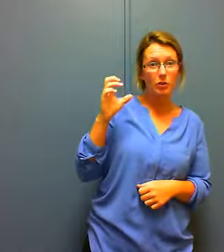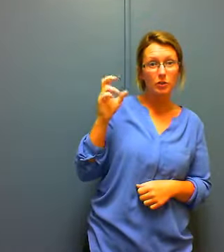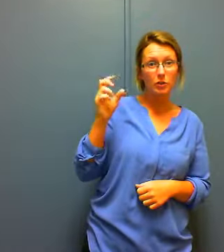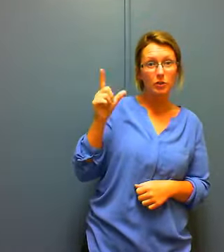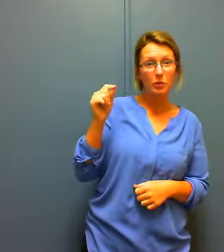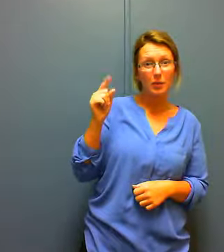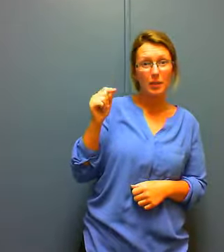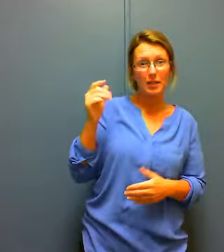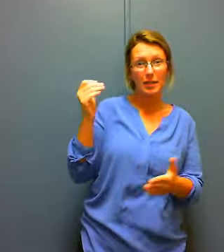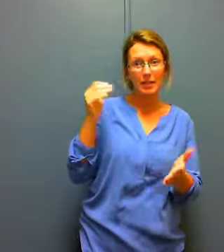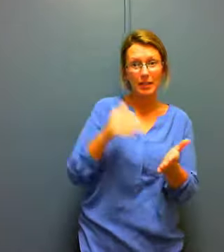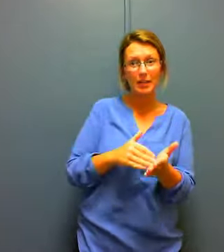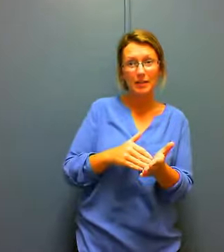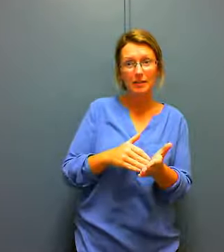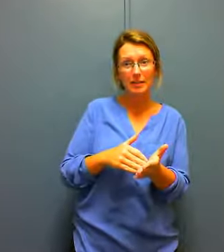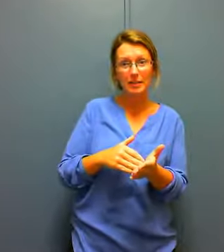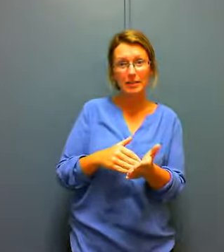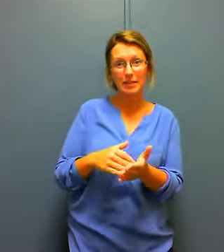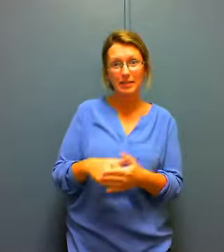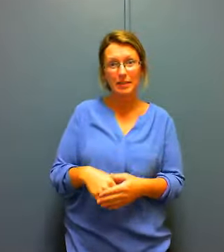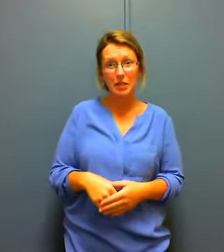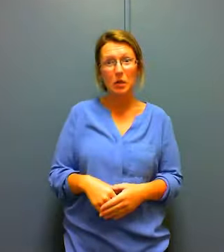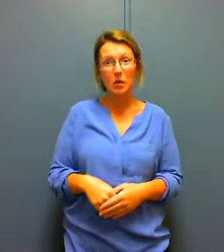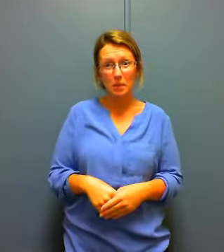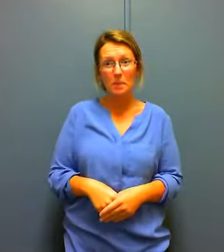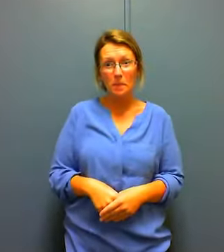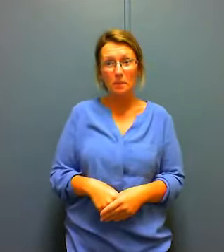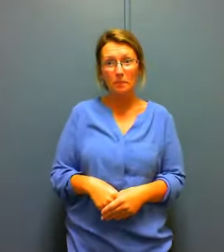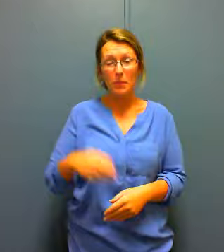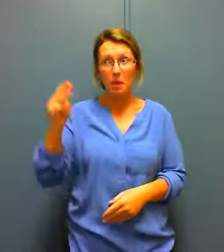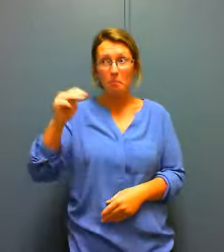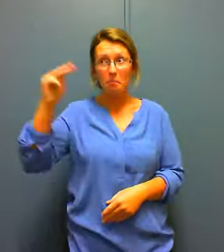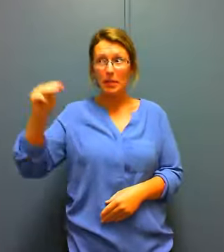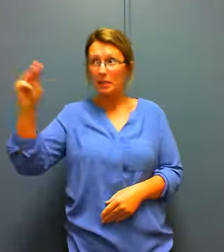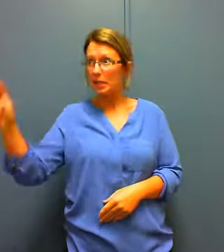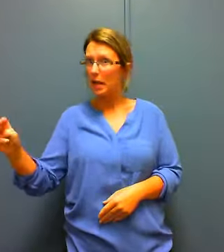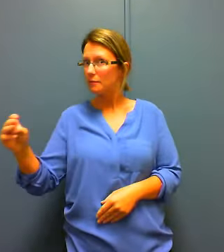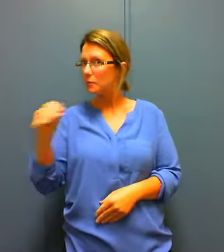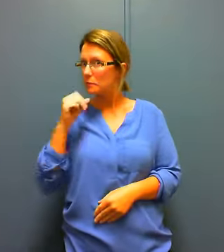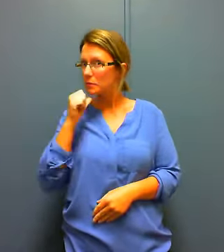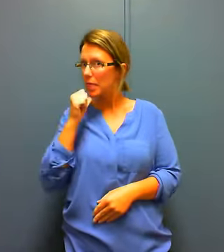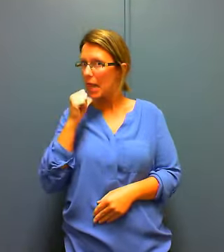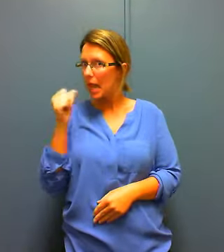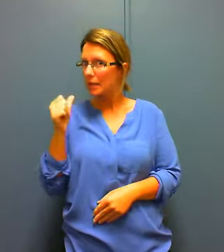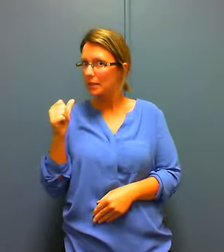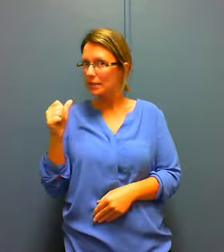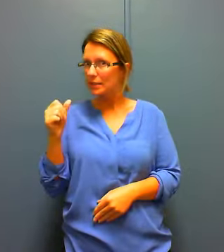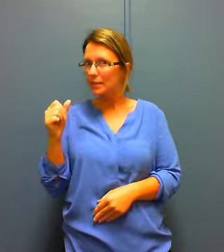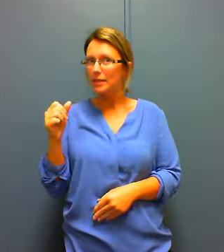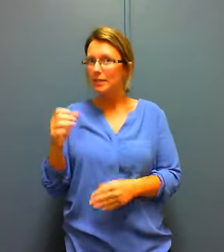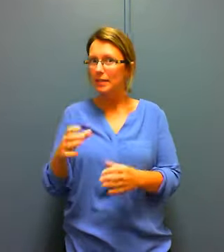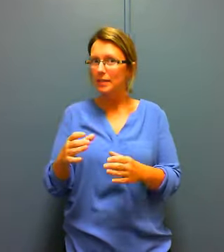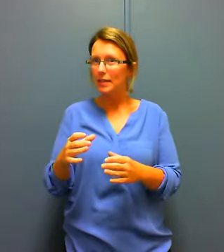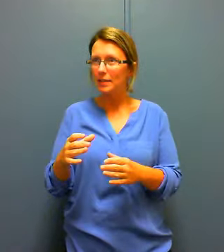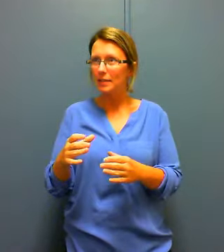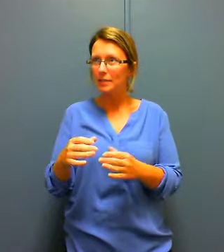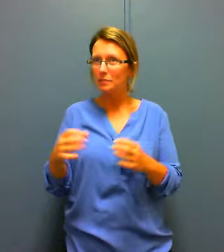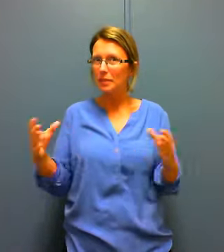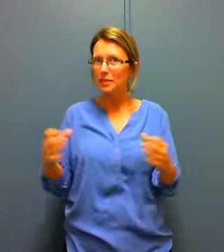more than that right yeah that's just amazing yeah libraries are great I love libraries yeah another thing I noticed when I went to a clothing store was that